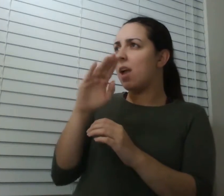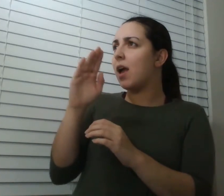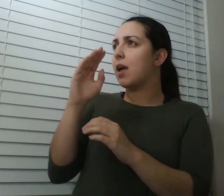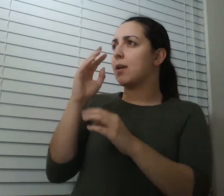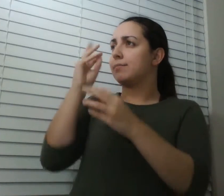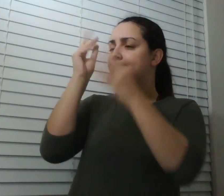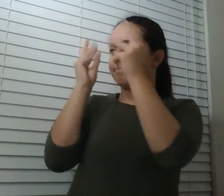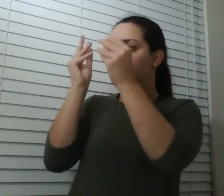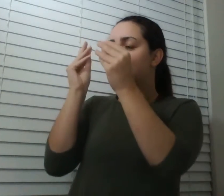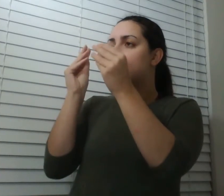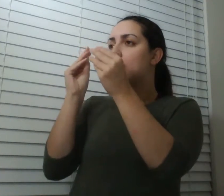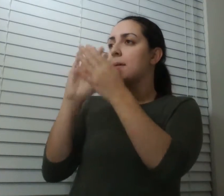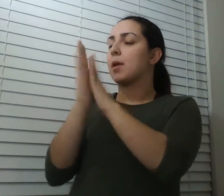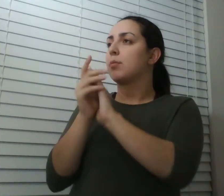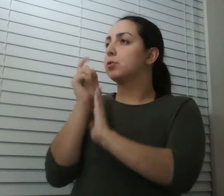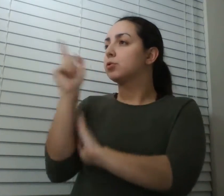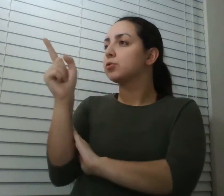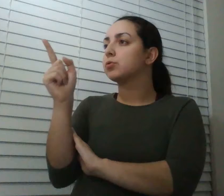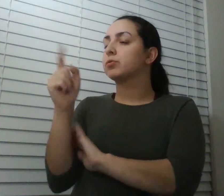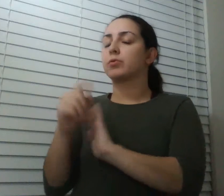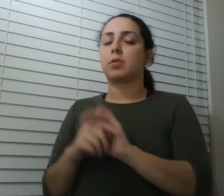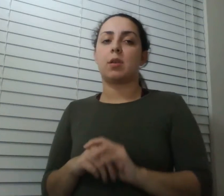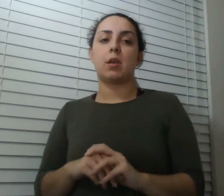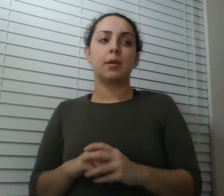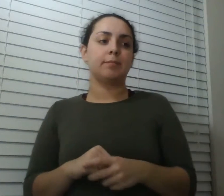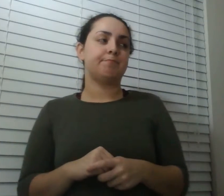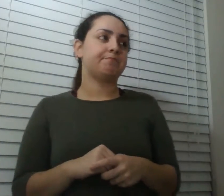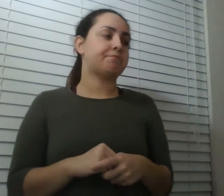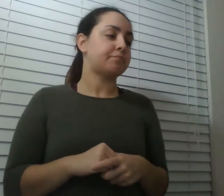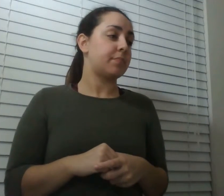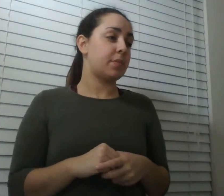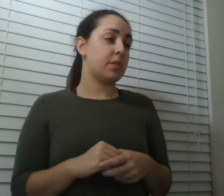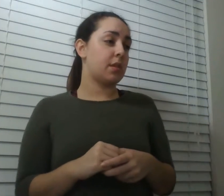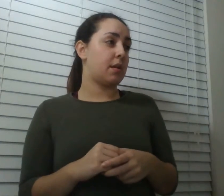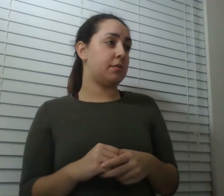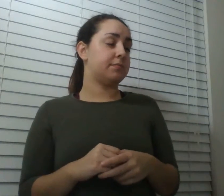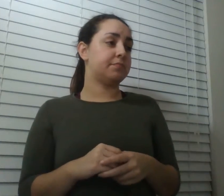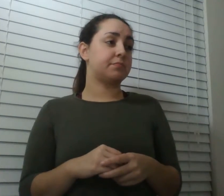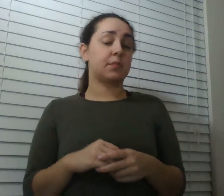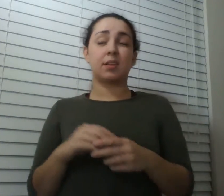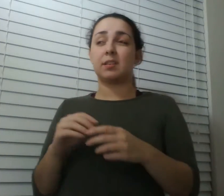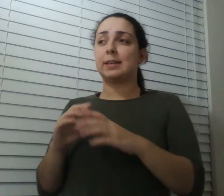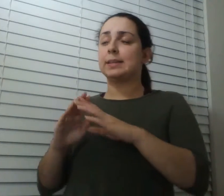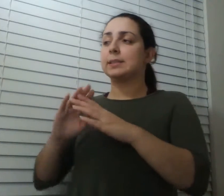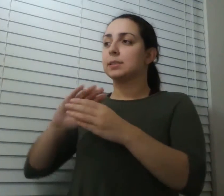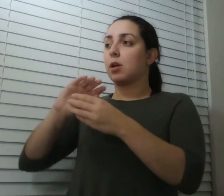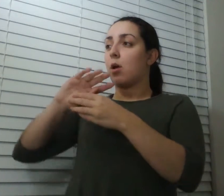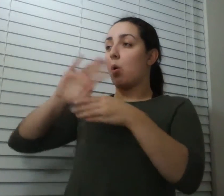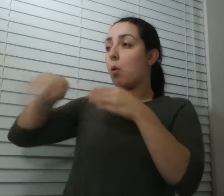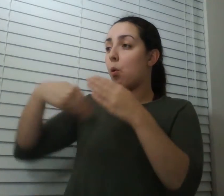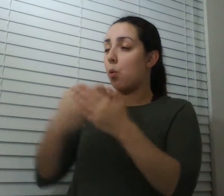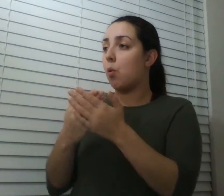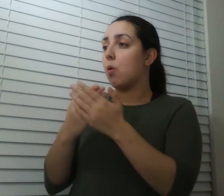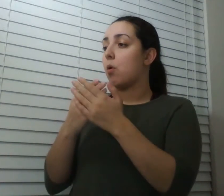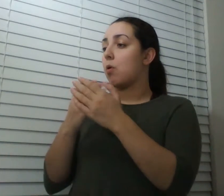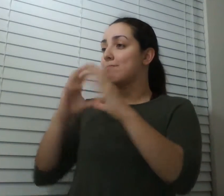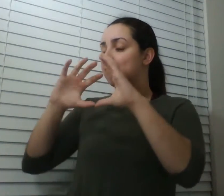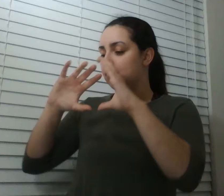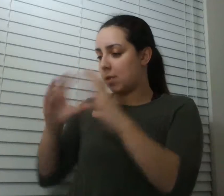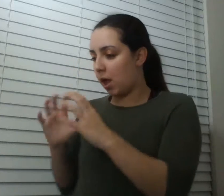there is a whole category in human experience called things not only that you can't know but things you kind of know you can't know